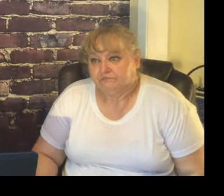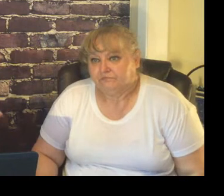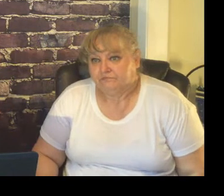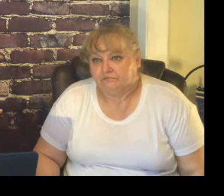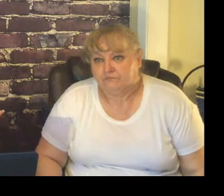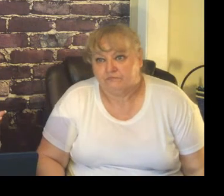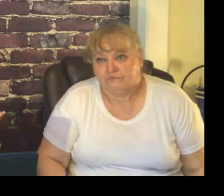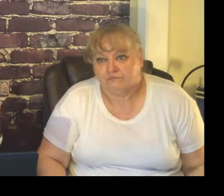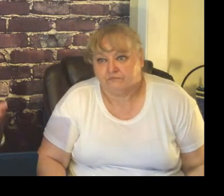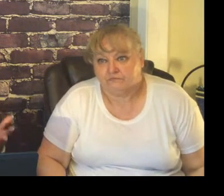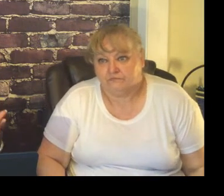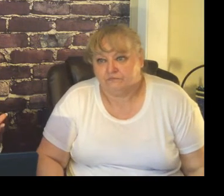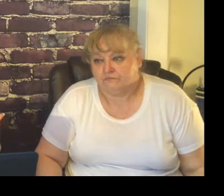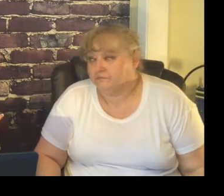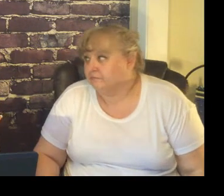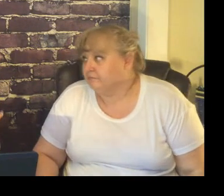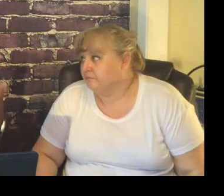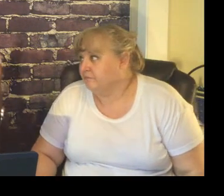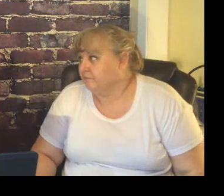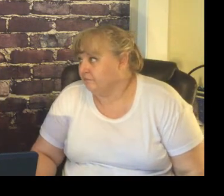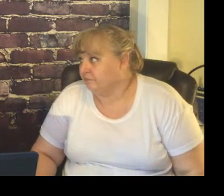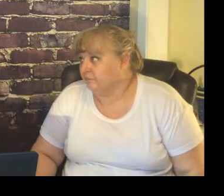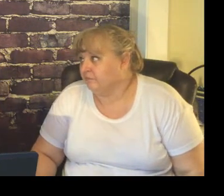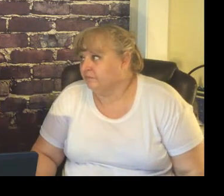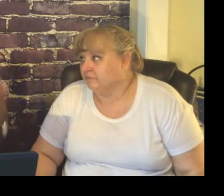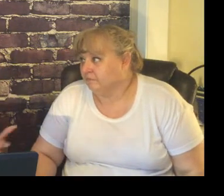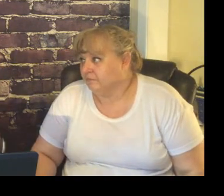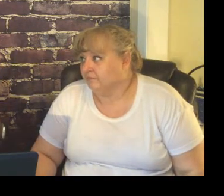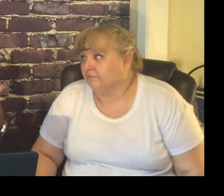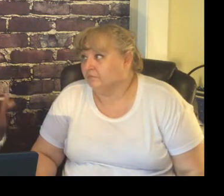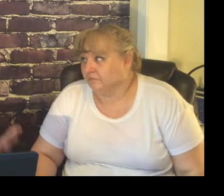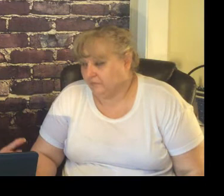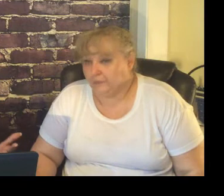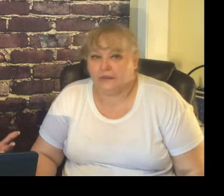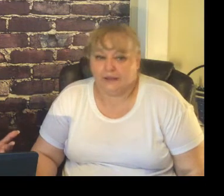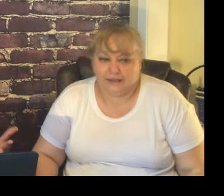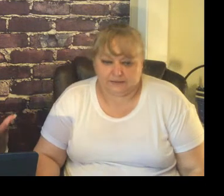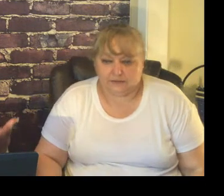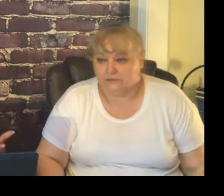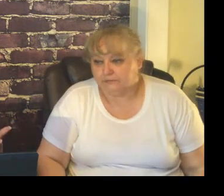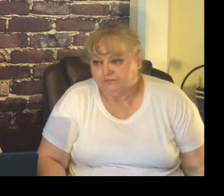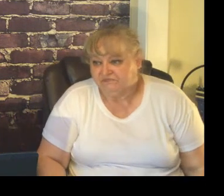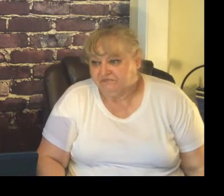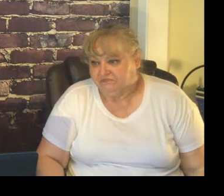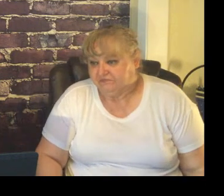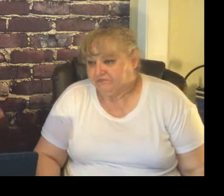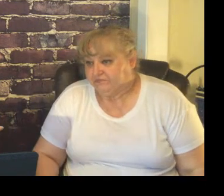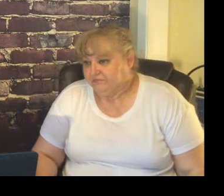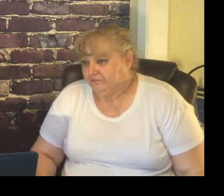nutshell we can say classroom management is just how you manage the room period it's just how you manage the